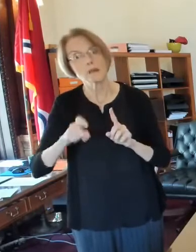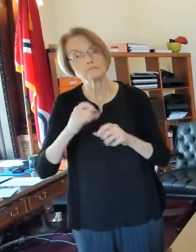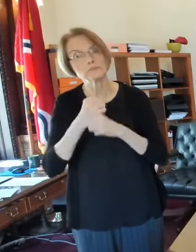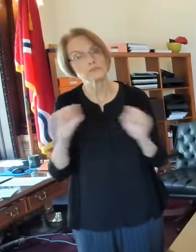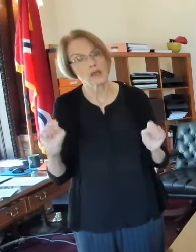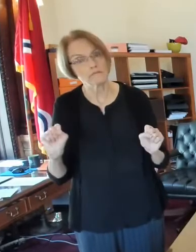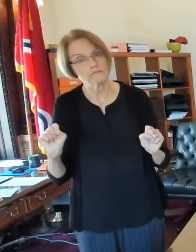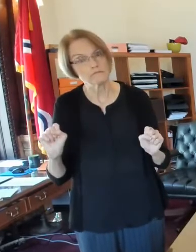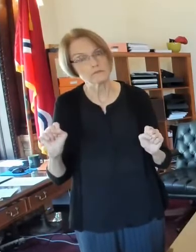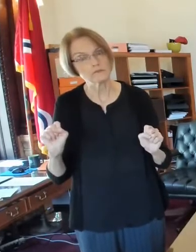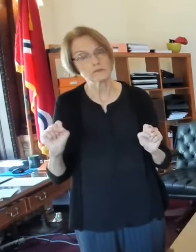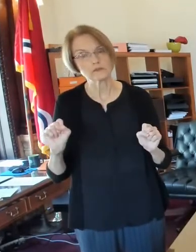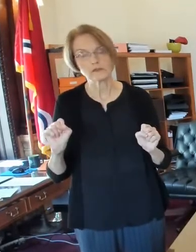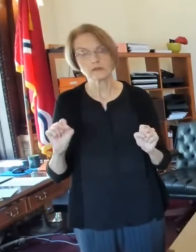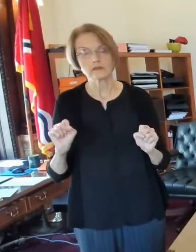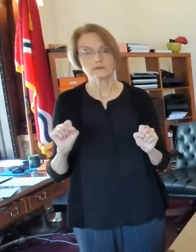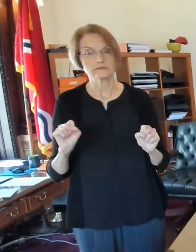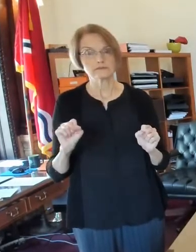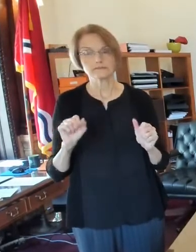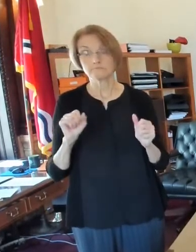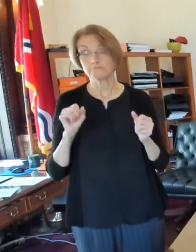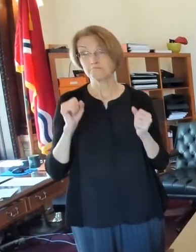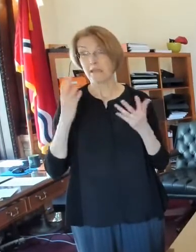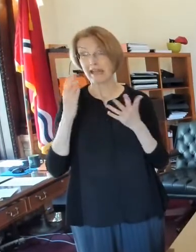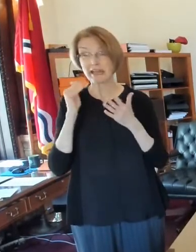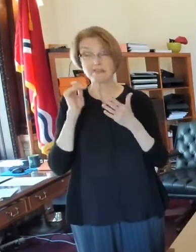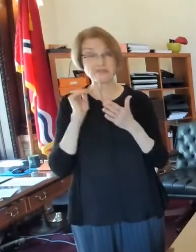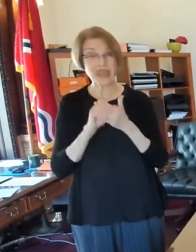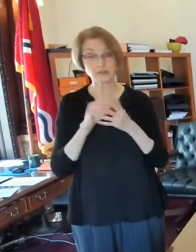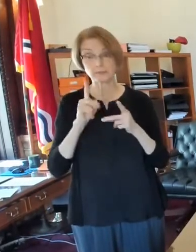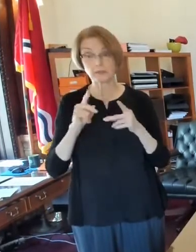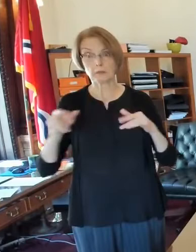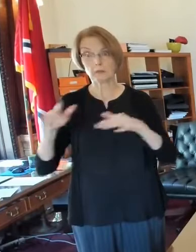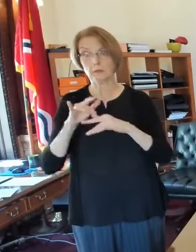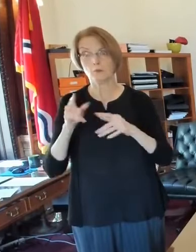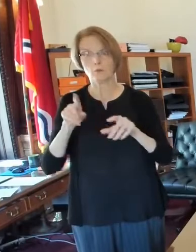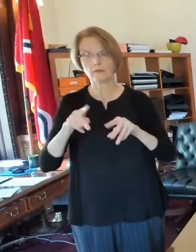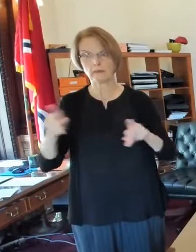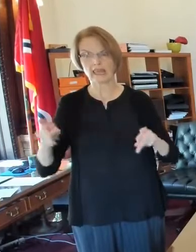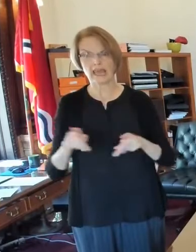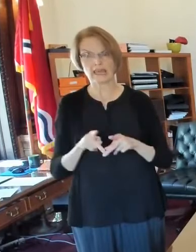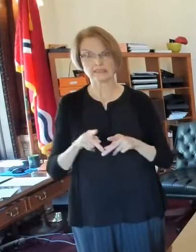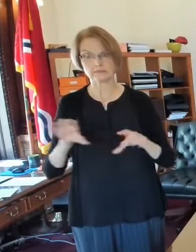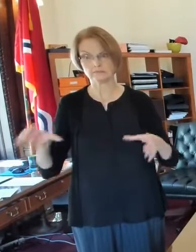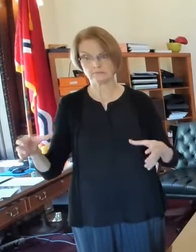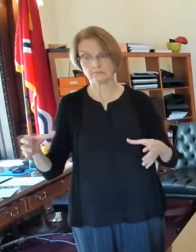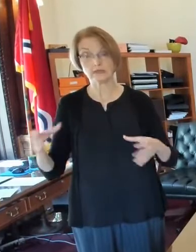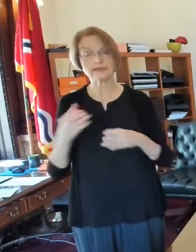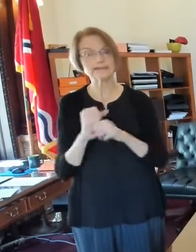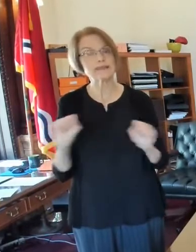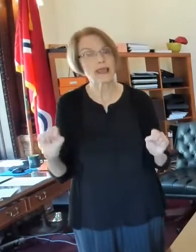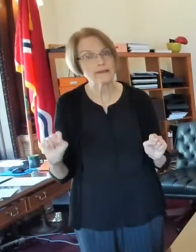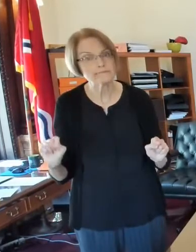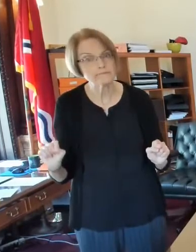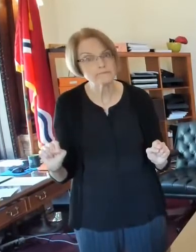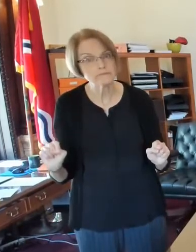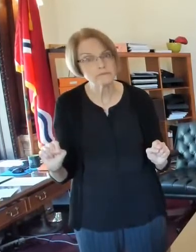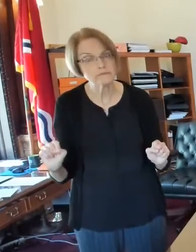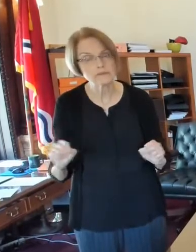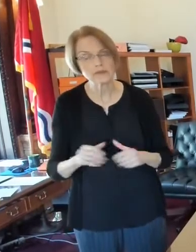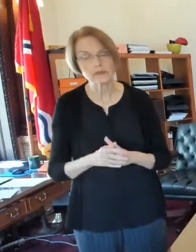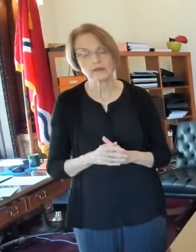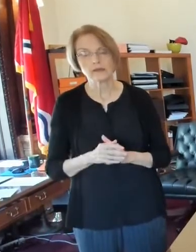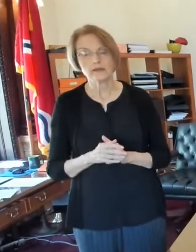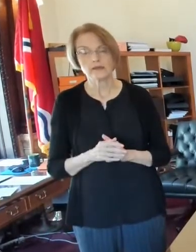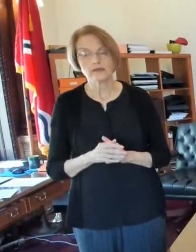have, uh, thousands of people in one place safely. It's one thing